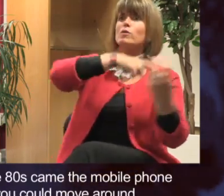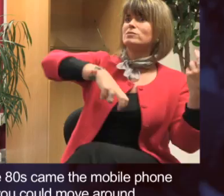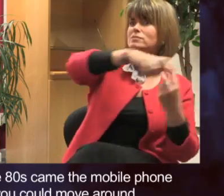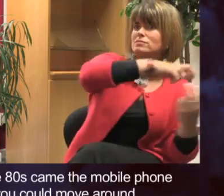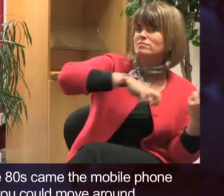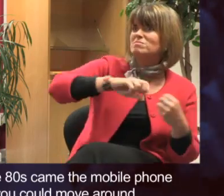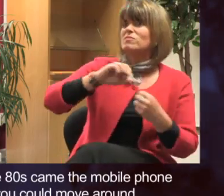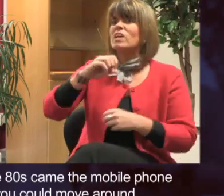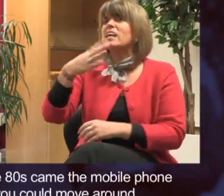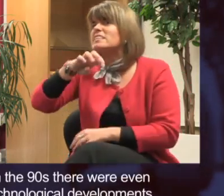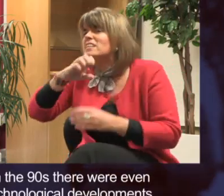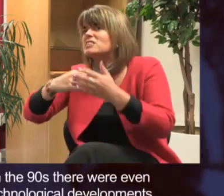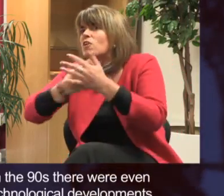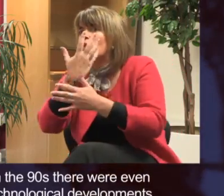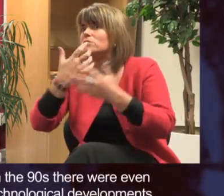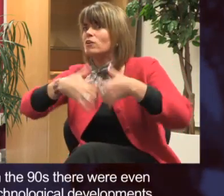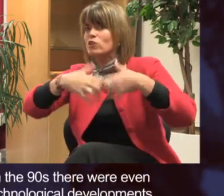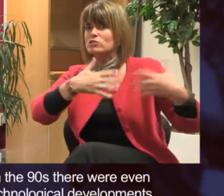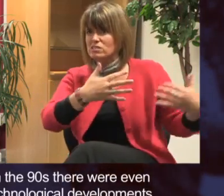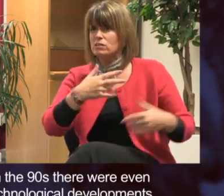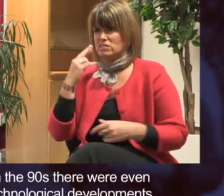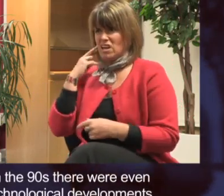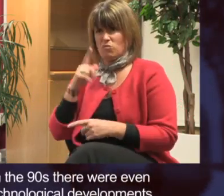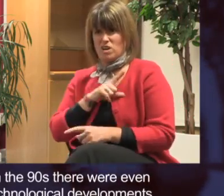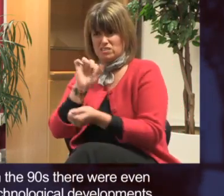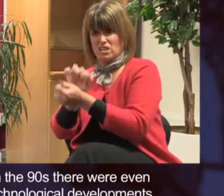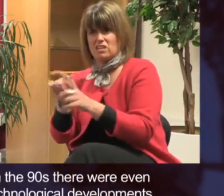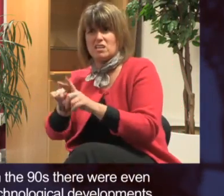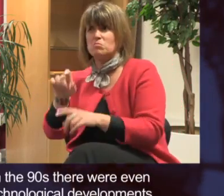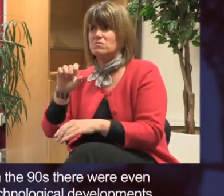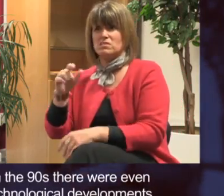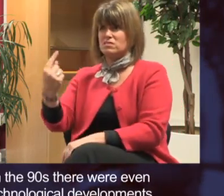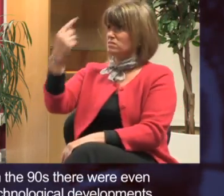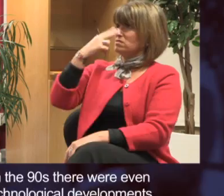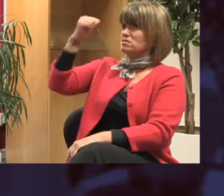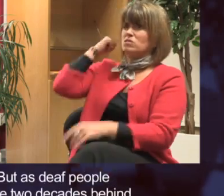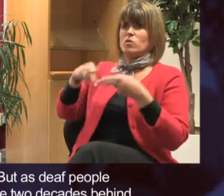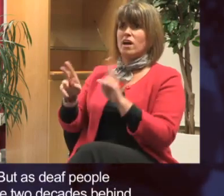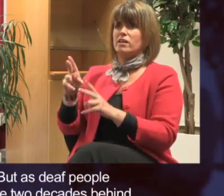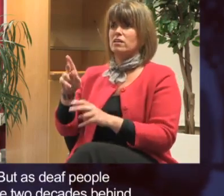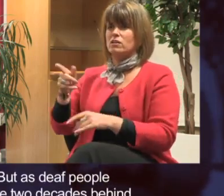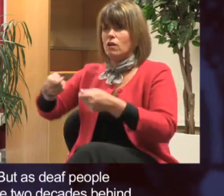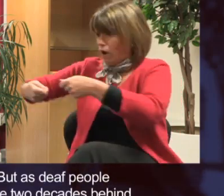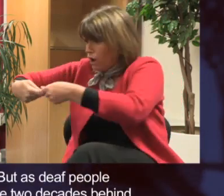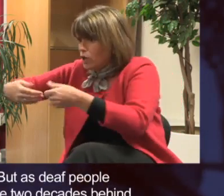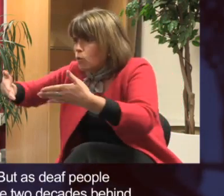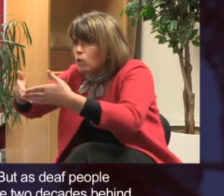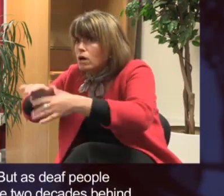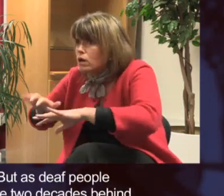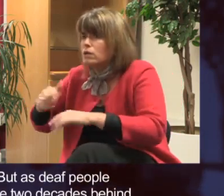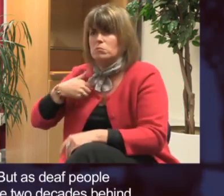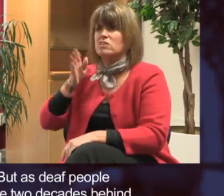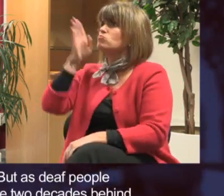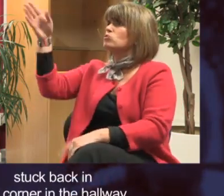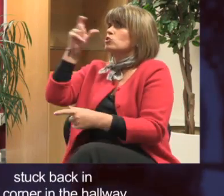and you could move around. Then in the 90s there were even more technological developments. But as deaf people, we're two decades